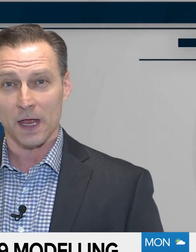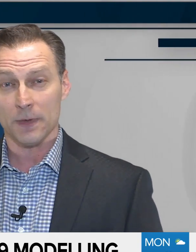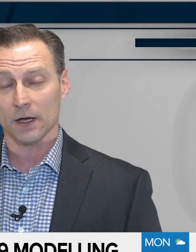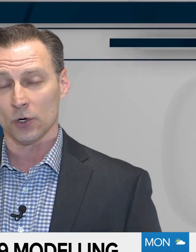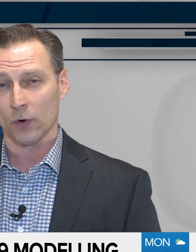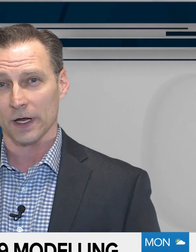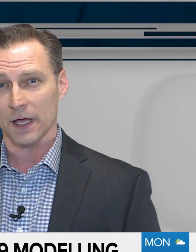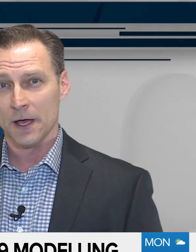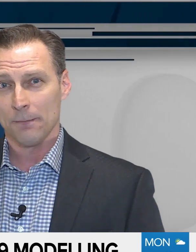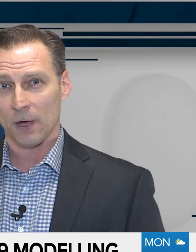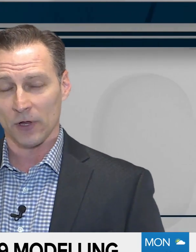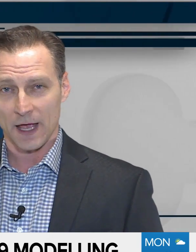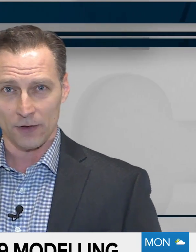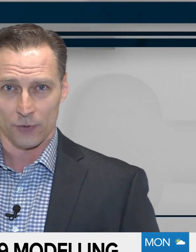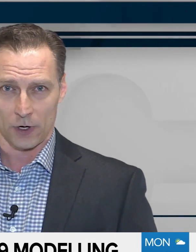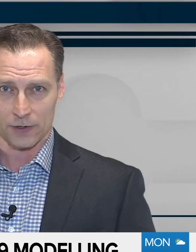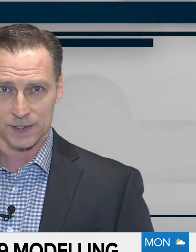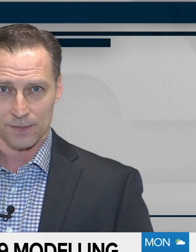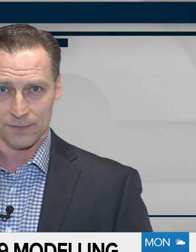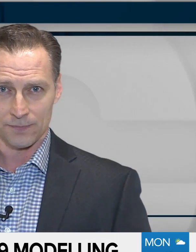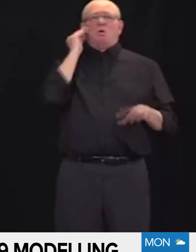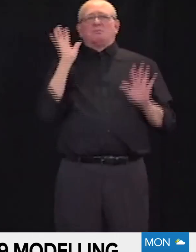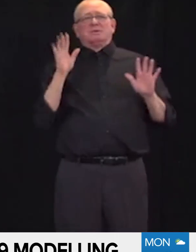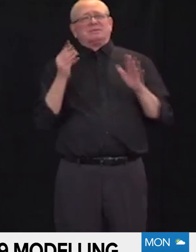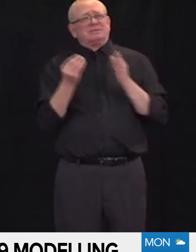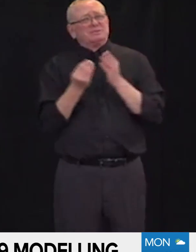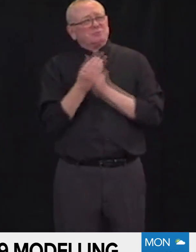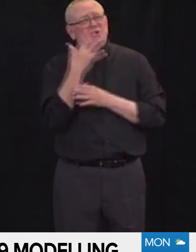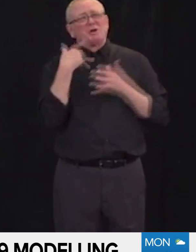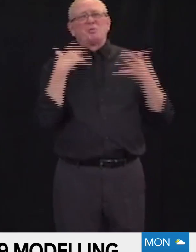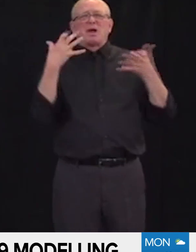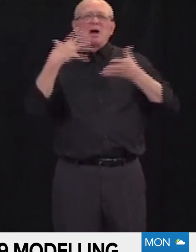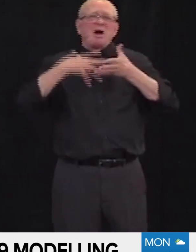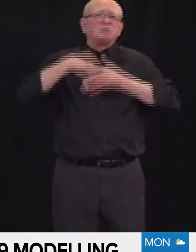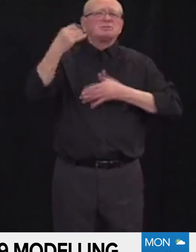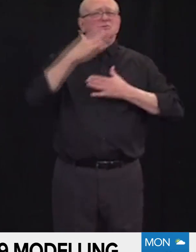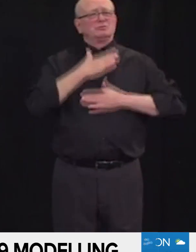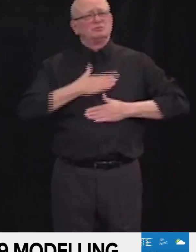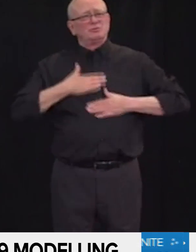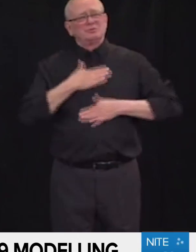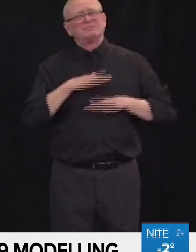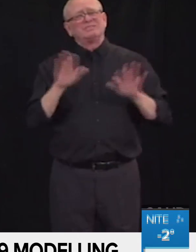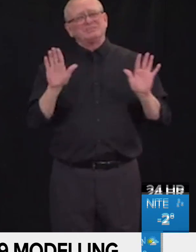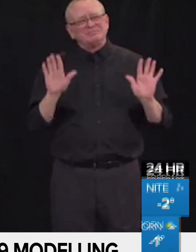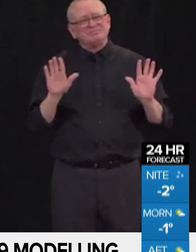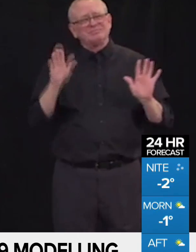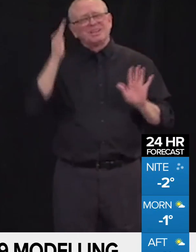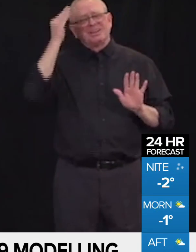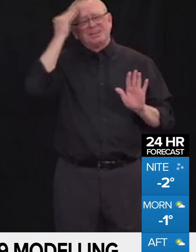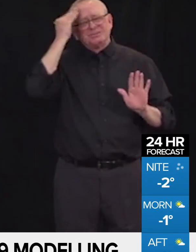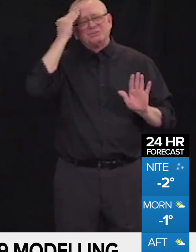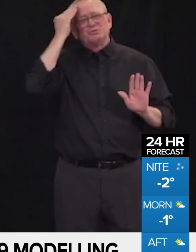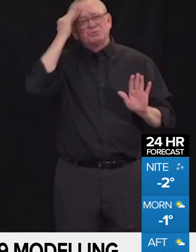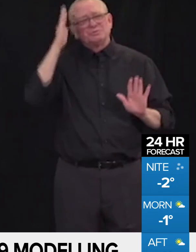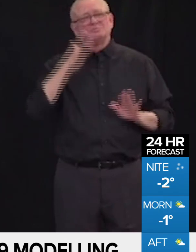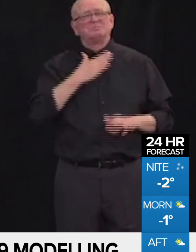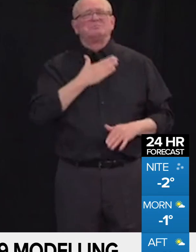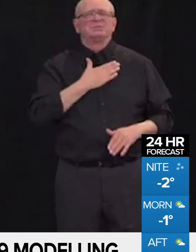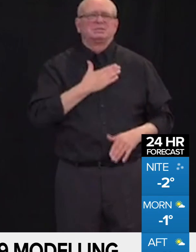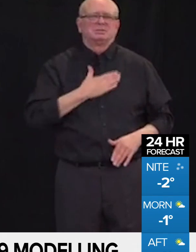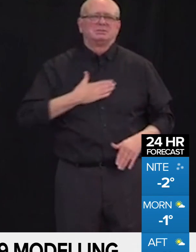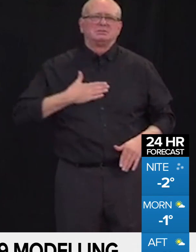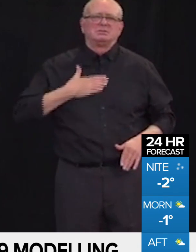people may be ignoring public health orders. Once again, ask people to please. This is a critical